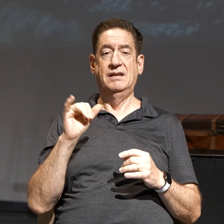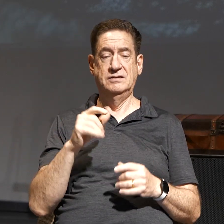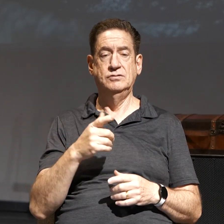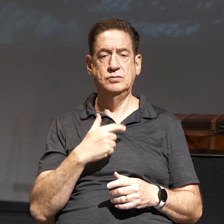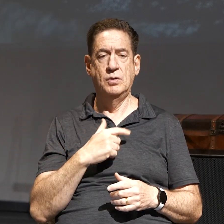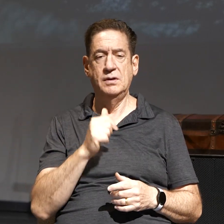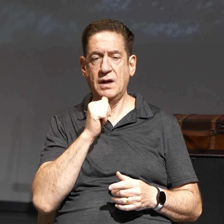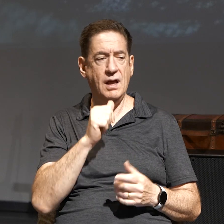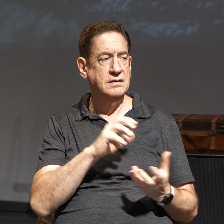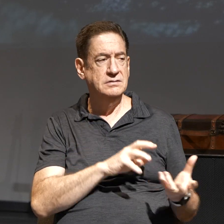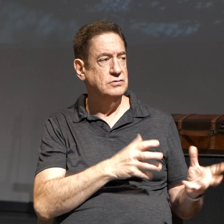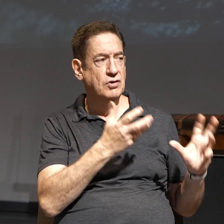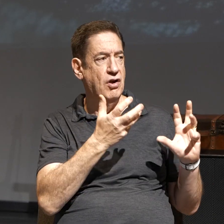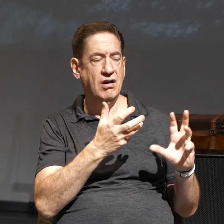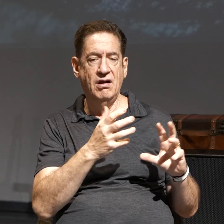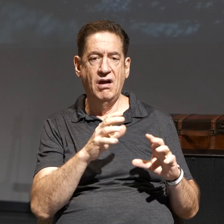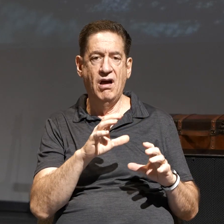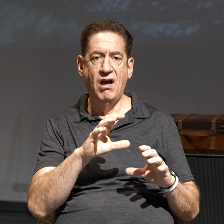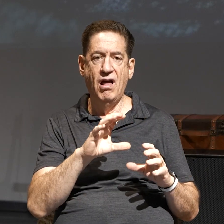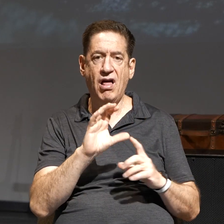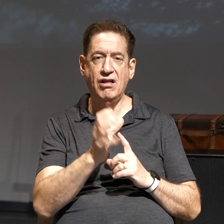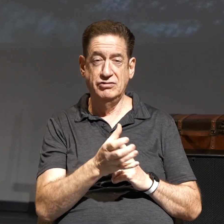that? Oh, my goodness.